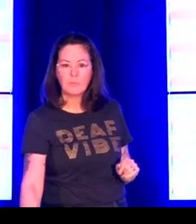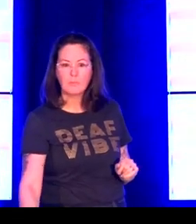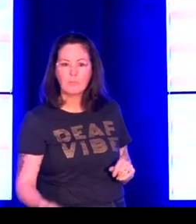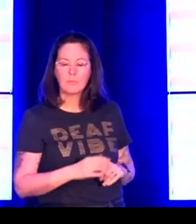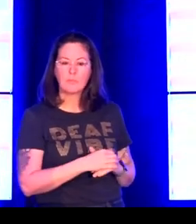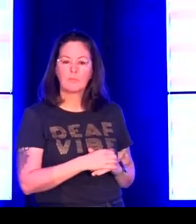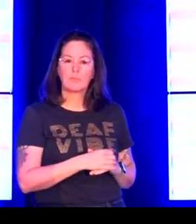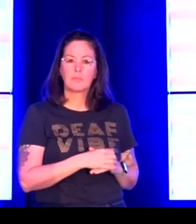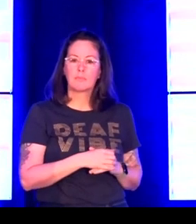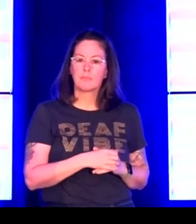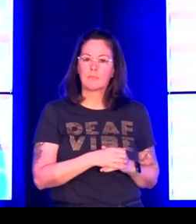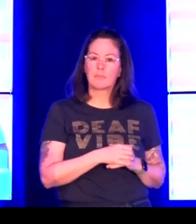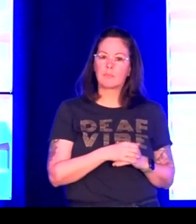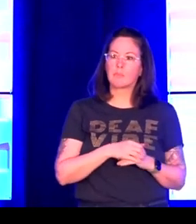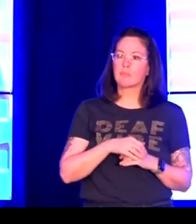here are a couple